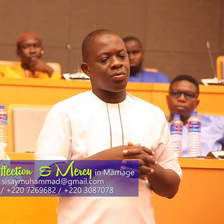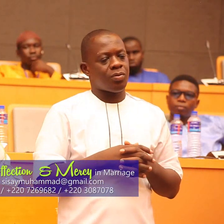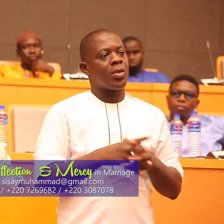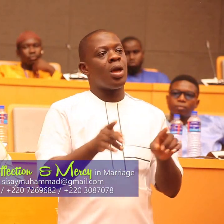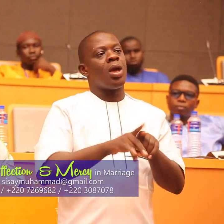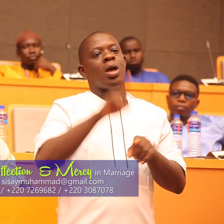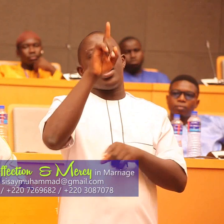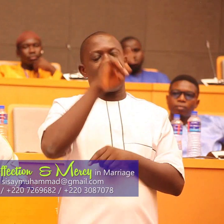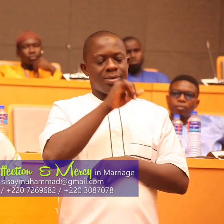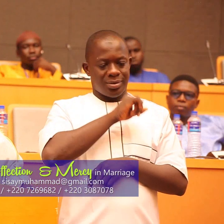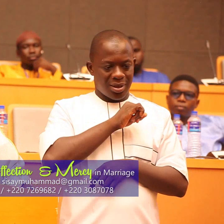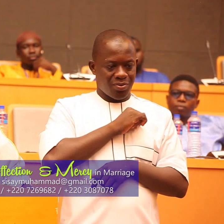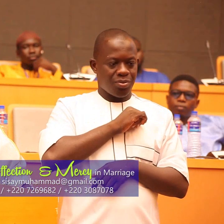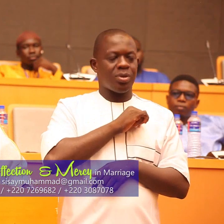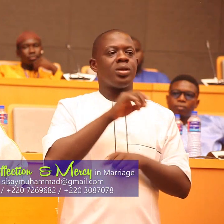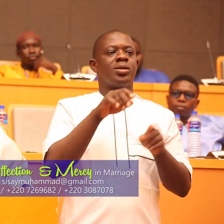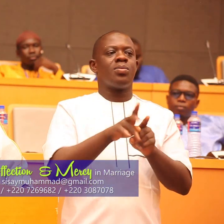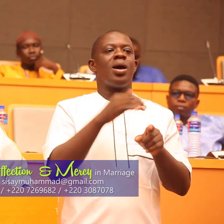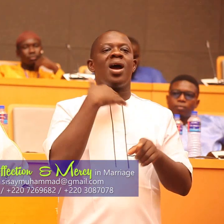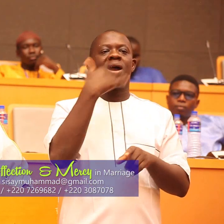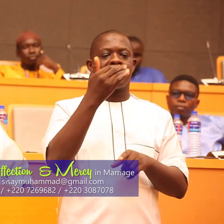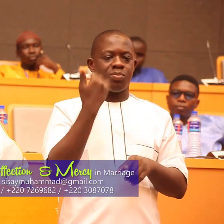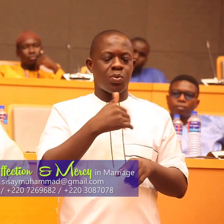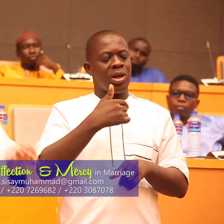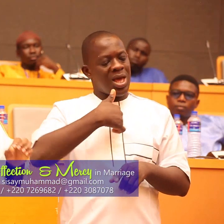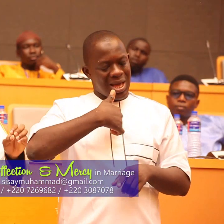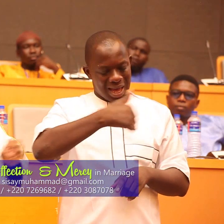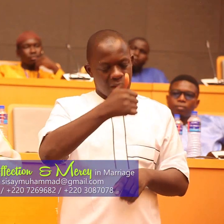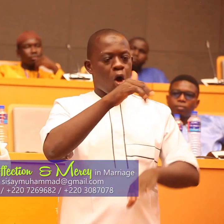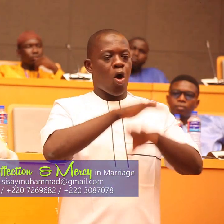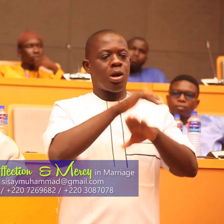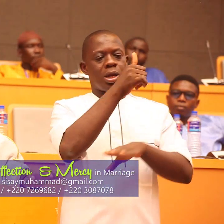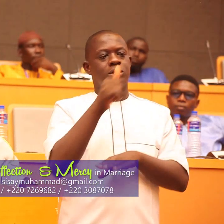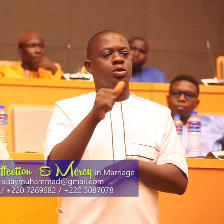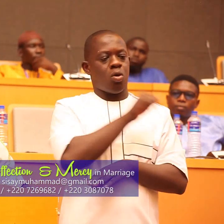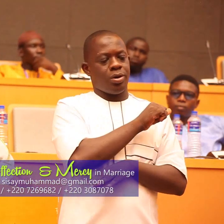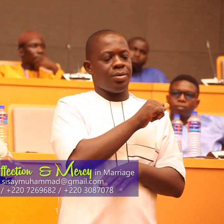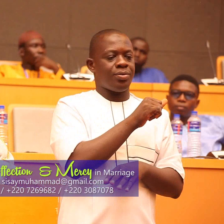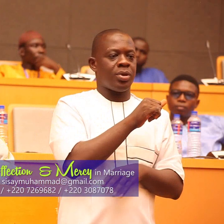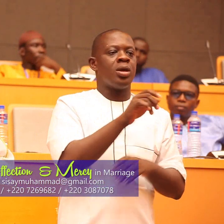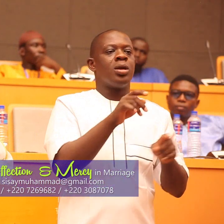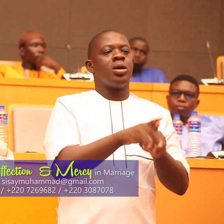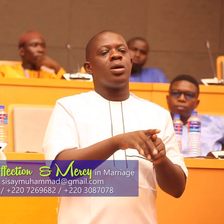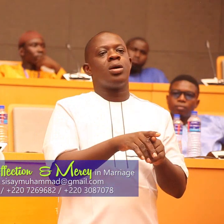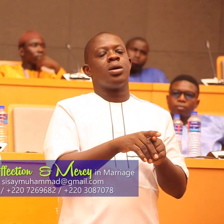subhanahu wa ta'ala has prescribed kindness upon each and every creation be an